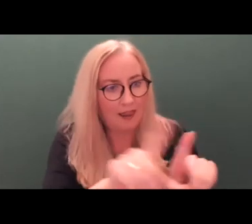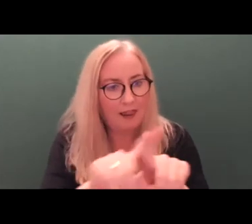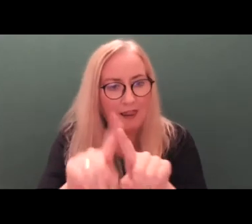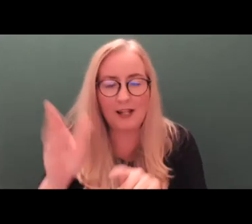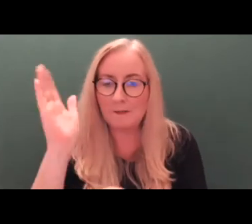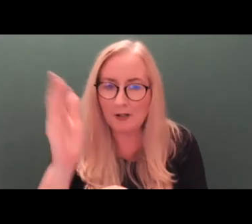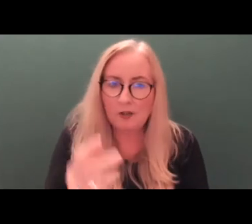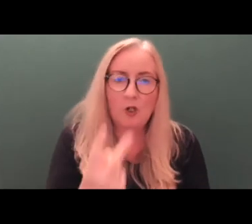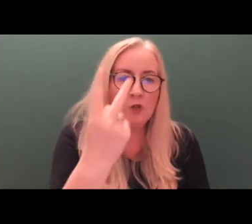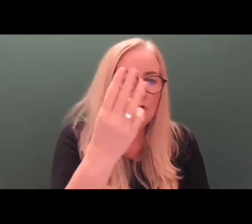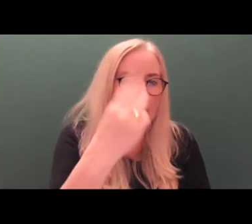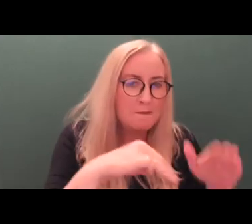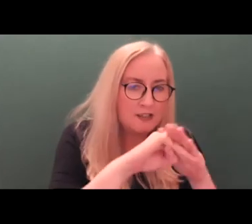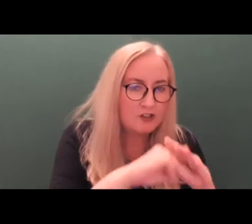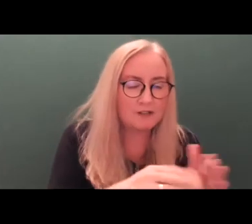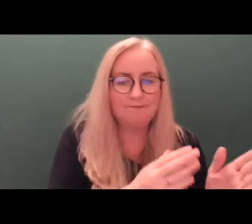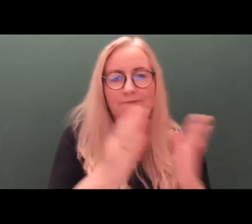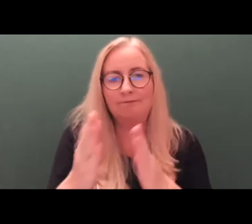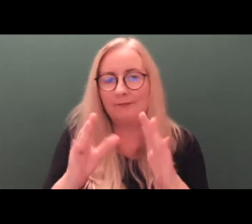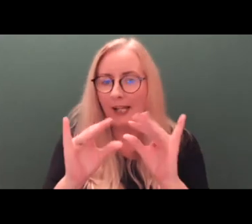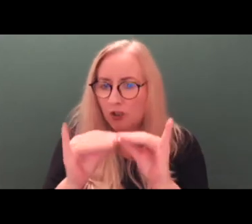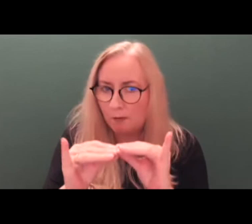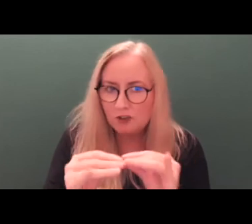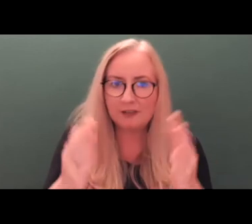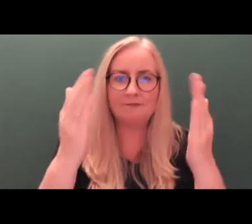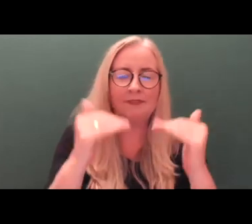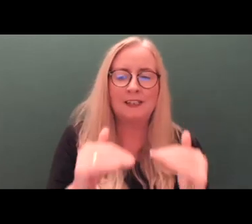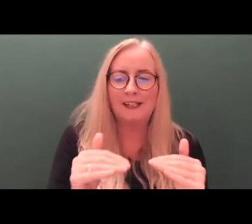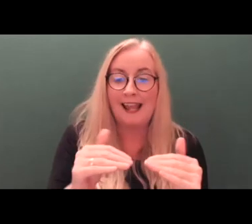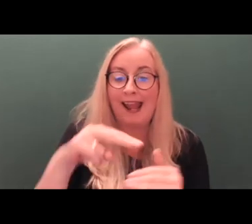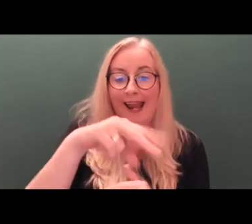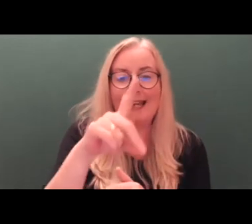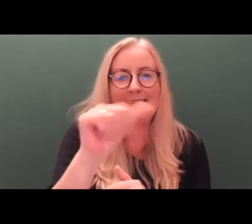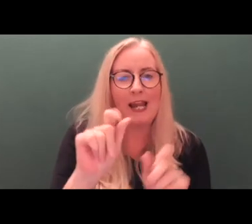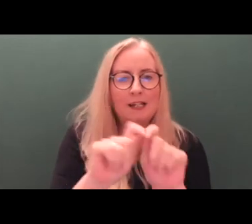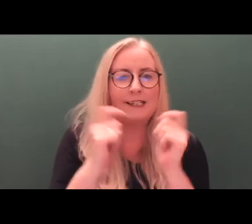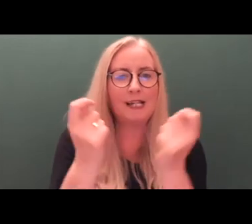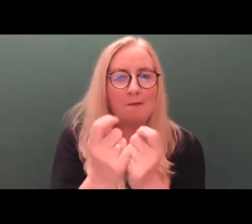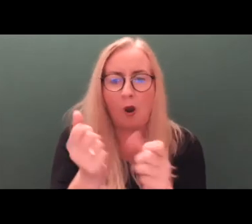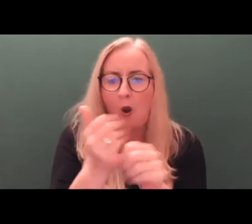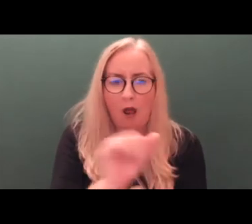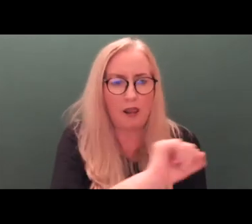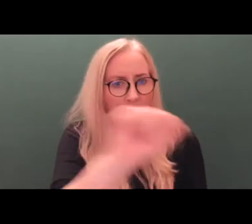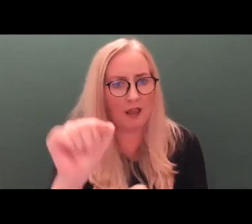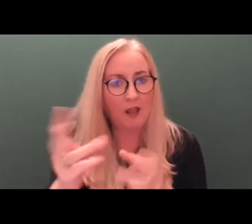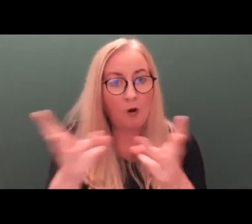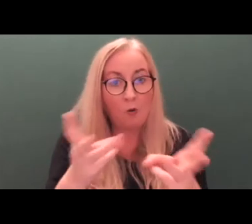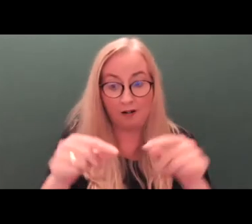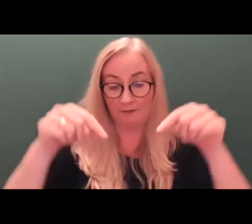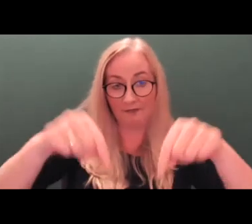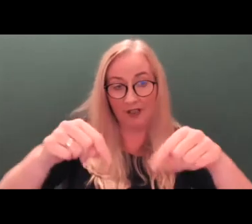ministers, the interpreters, and the NDA team for all of their work in organizing